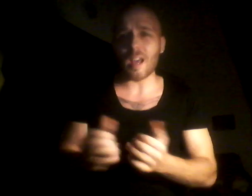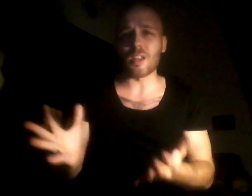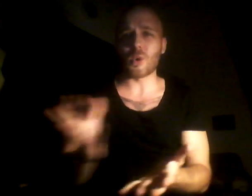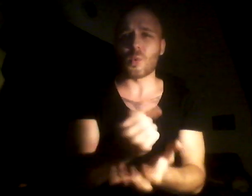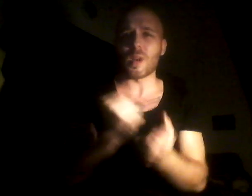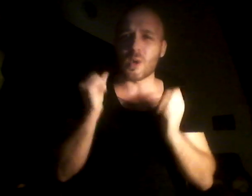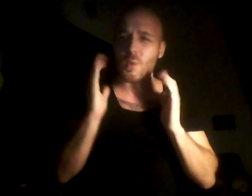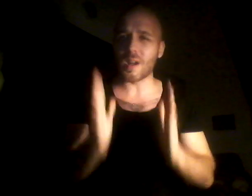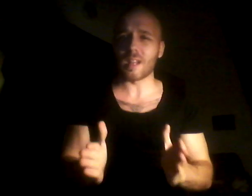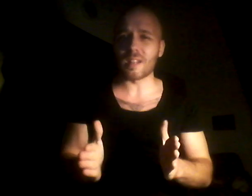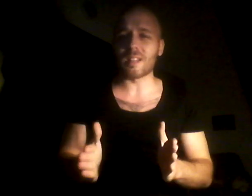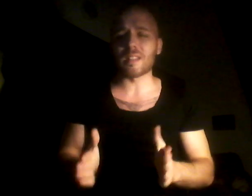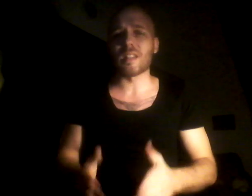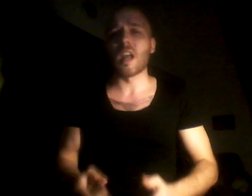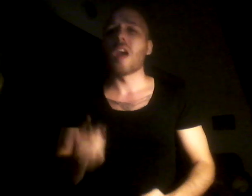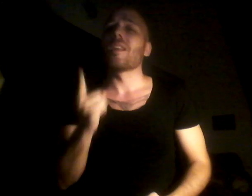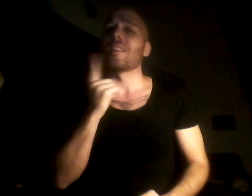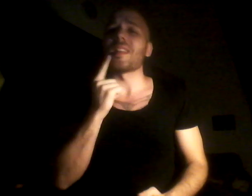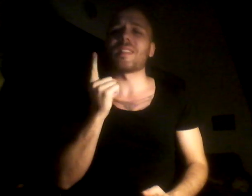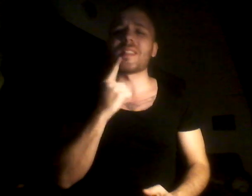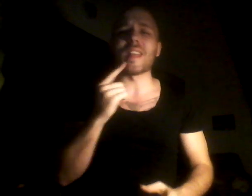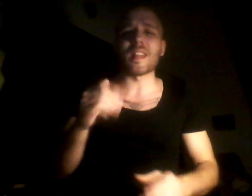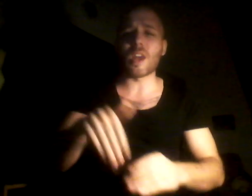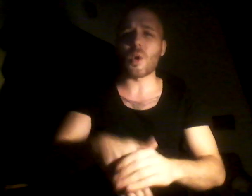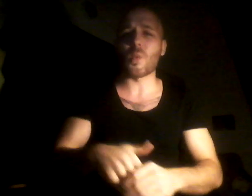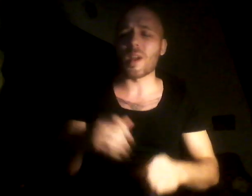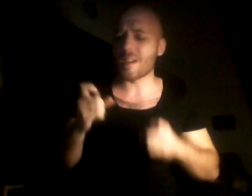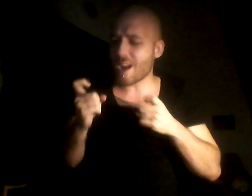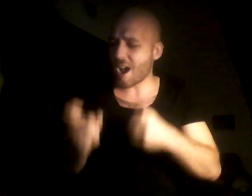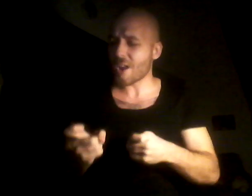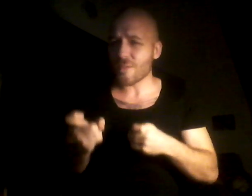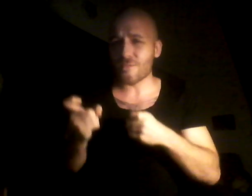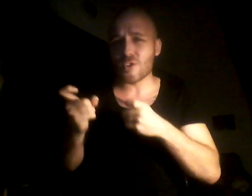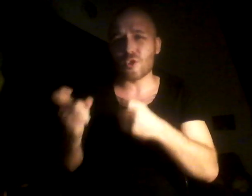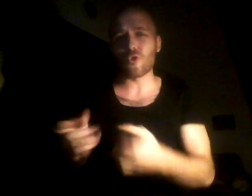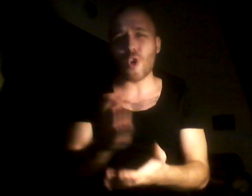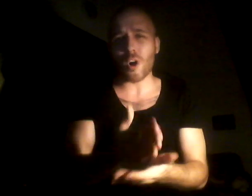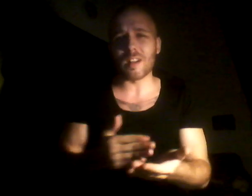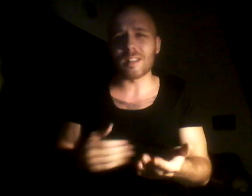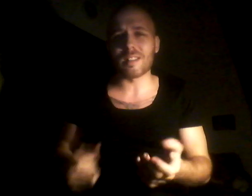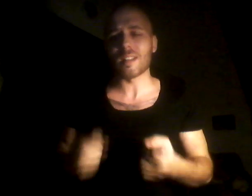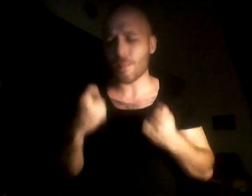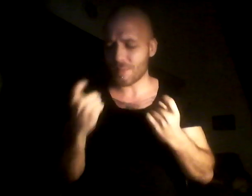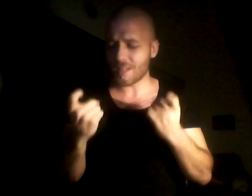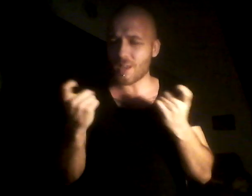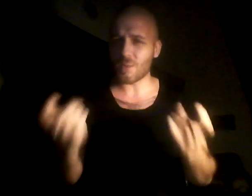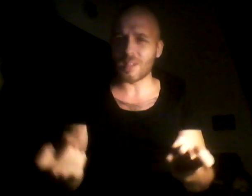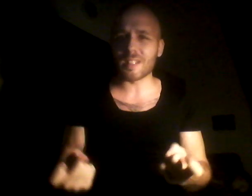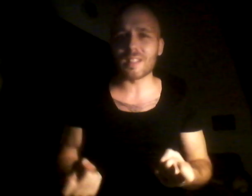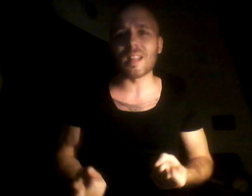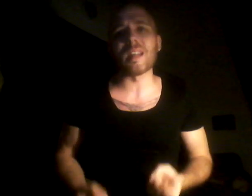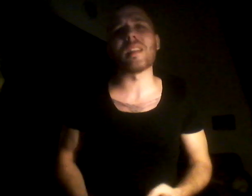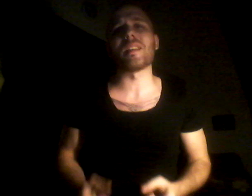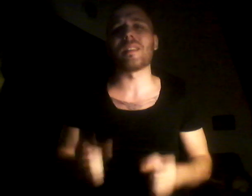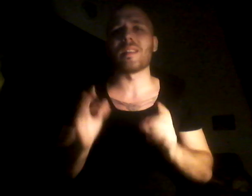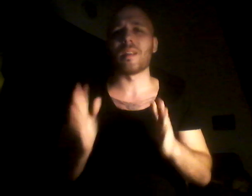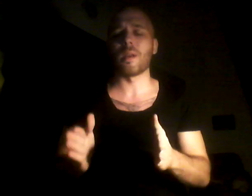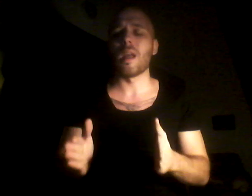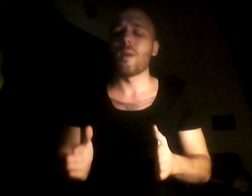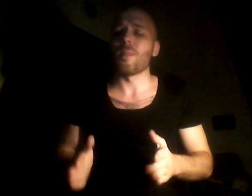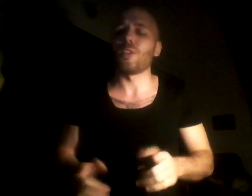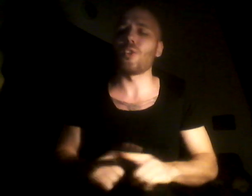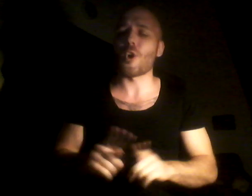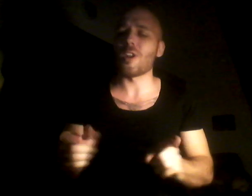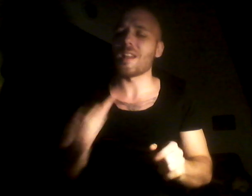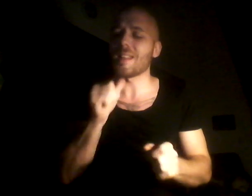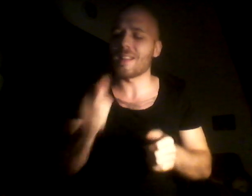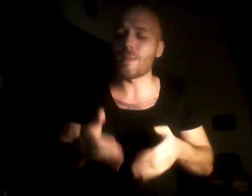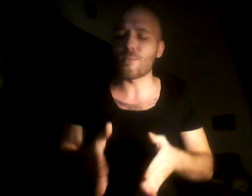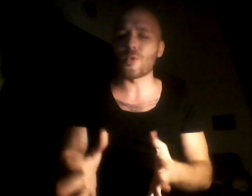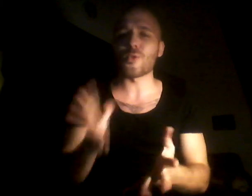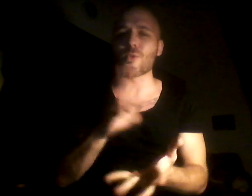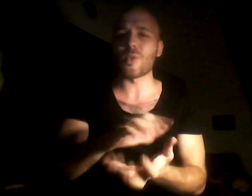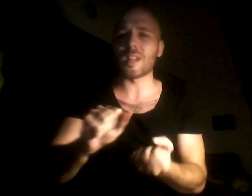we'll win They say we're out of control And some say we're serious But don't let them ruin